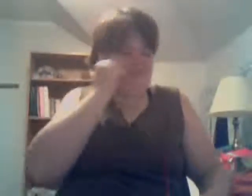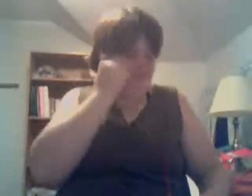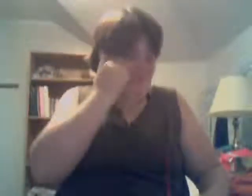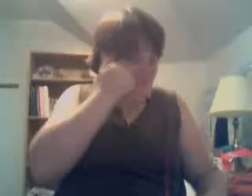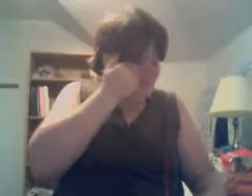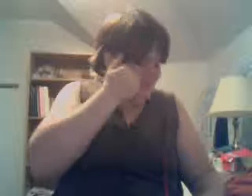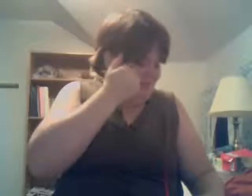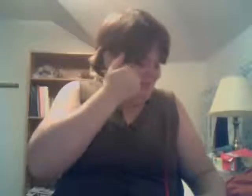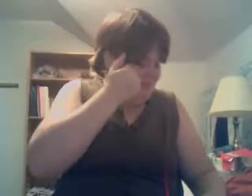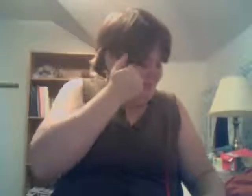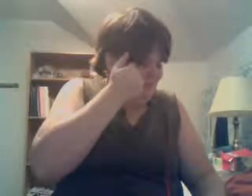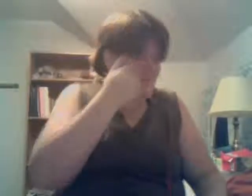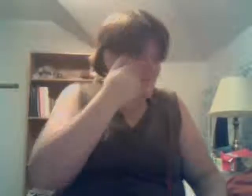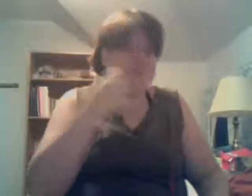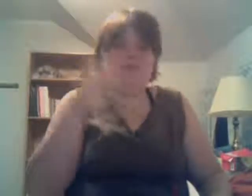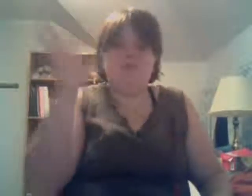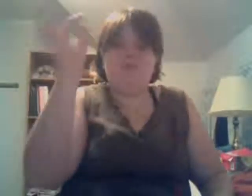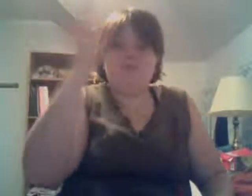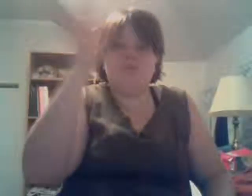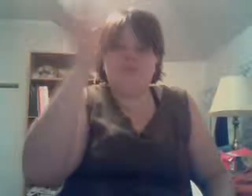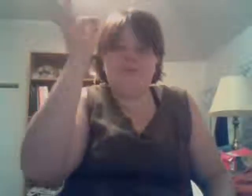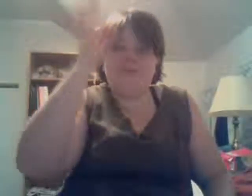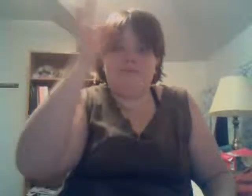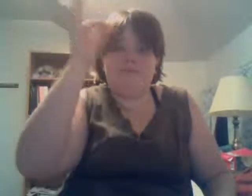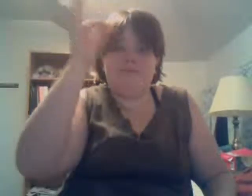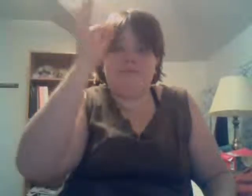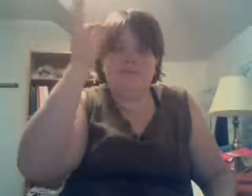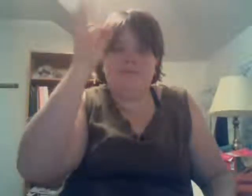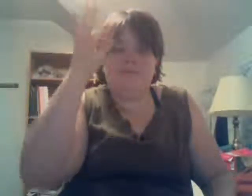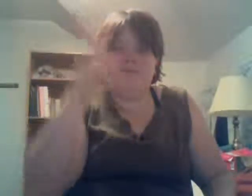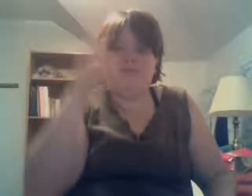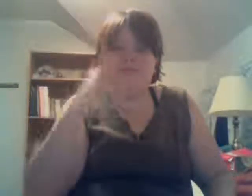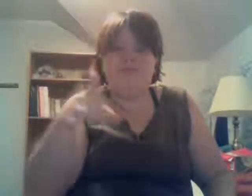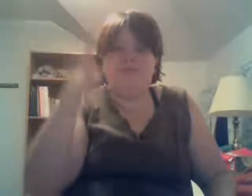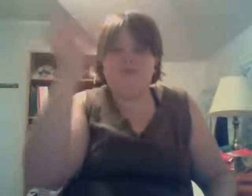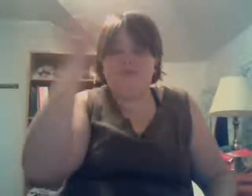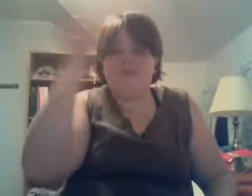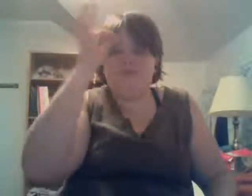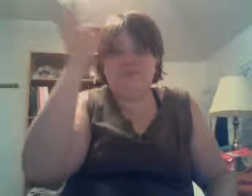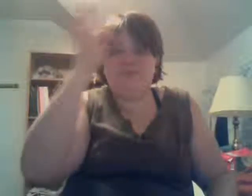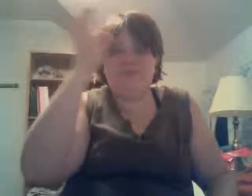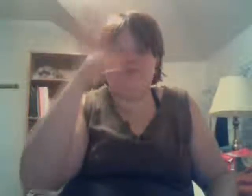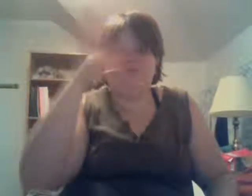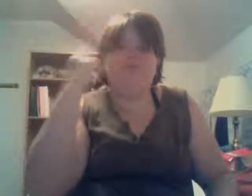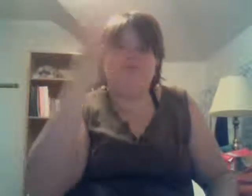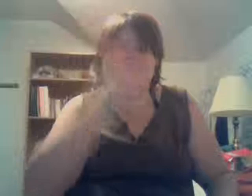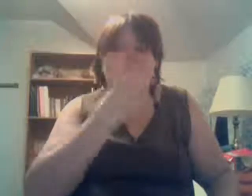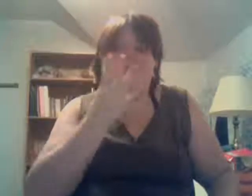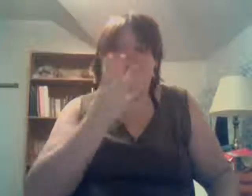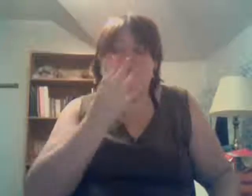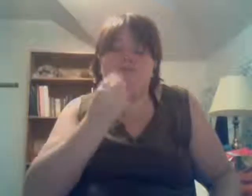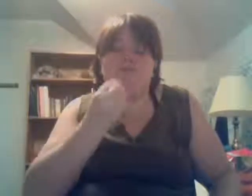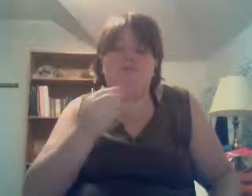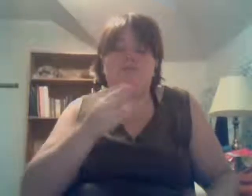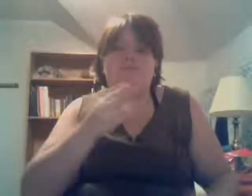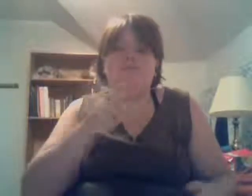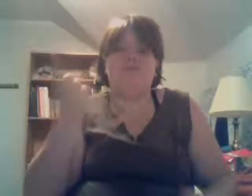smile at the ground, it ain't hard to tell You don't know, oh-oh You don't know you're beautiful